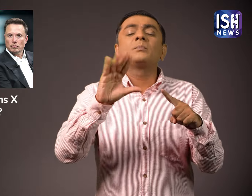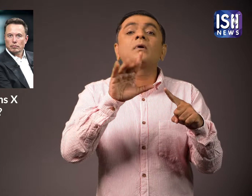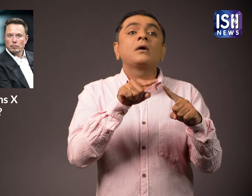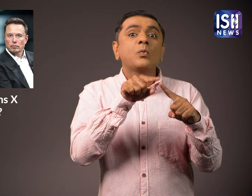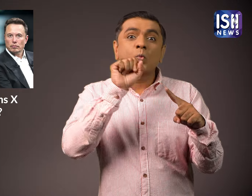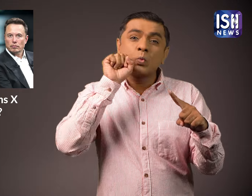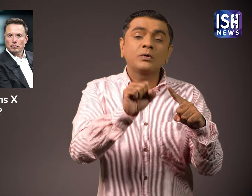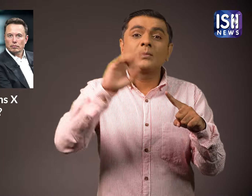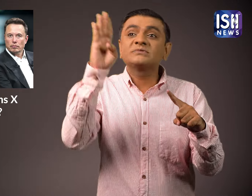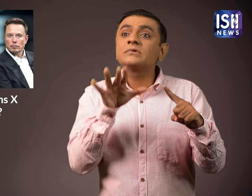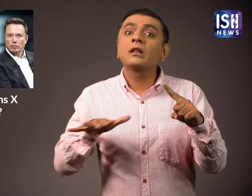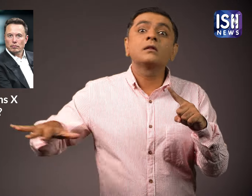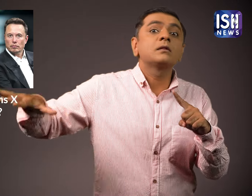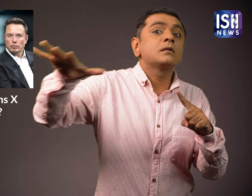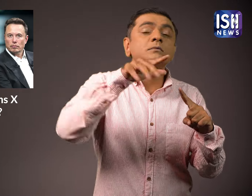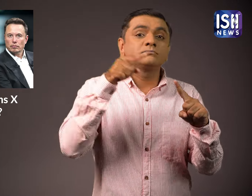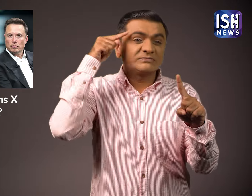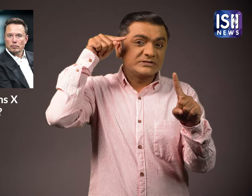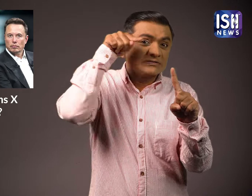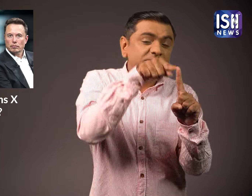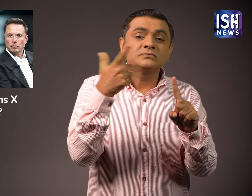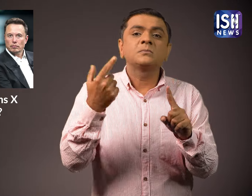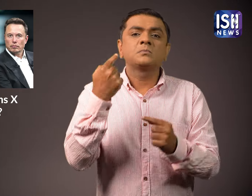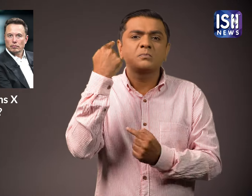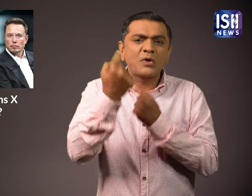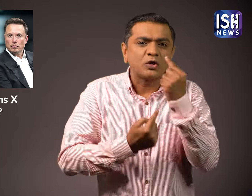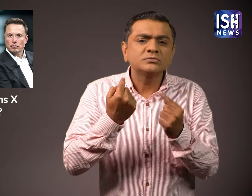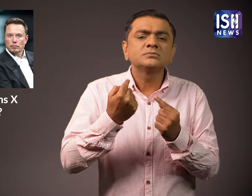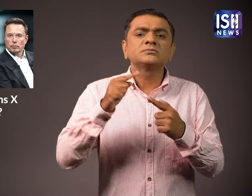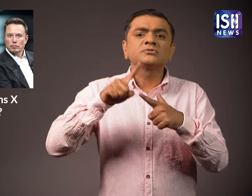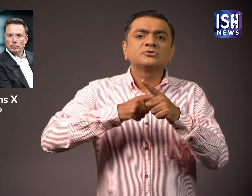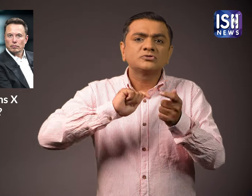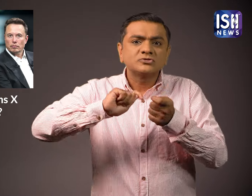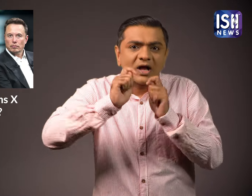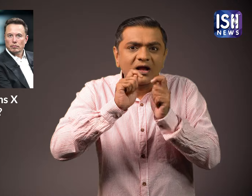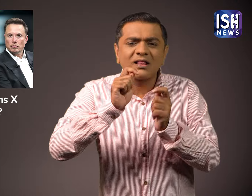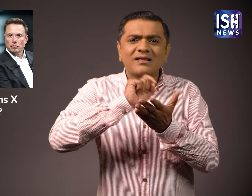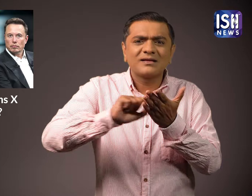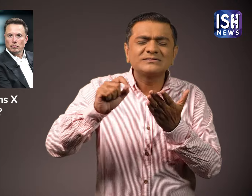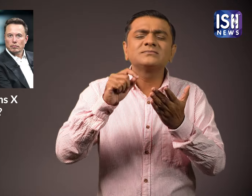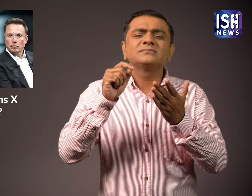X is popular among politicians and journalists and now it has been banned.